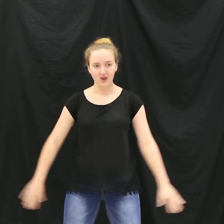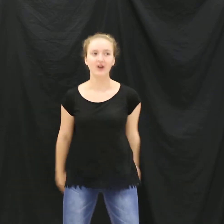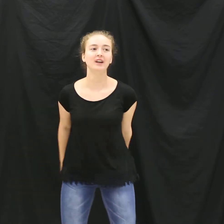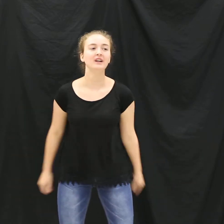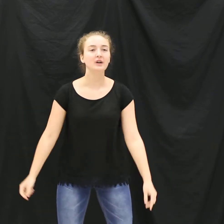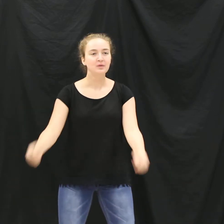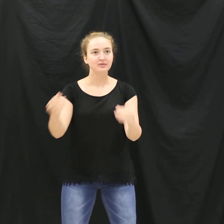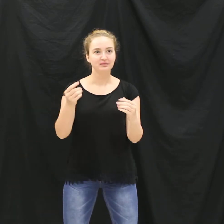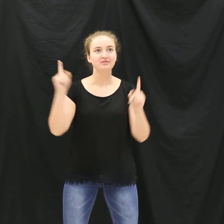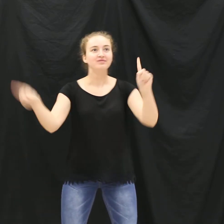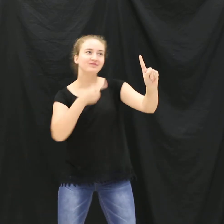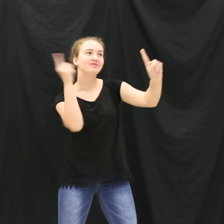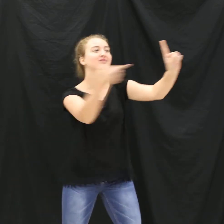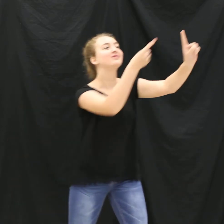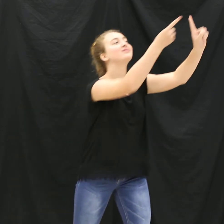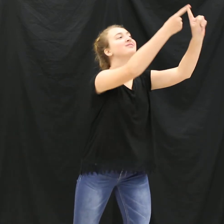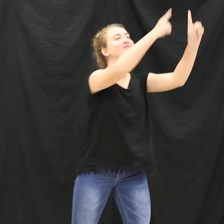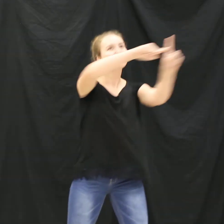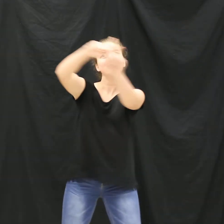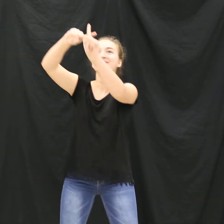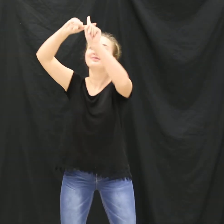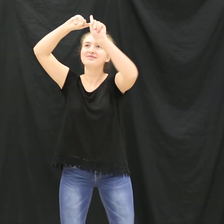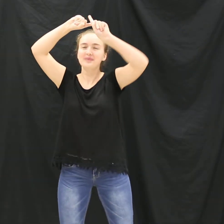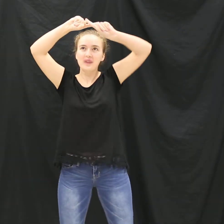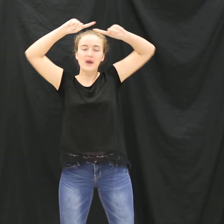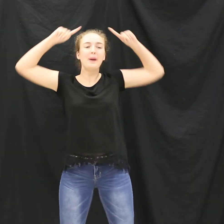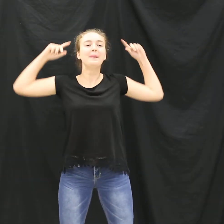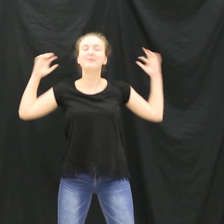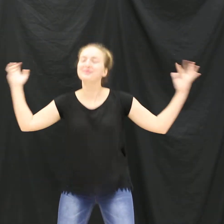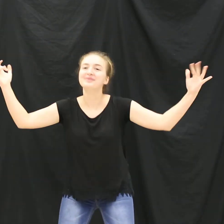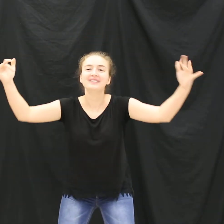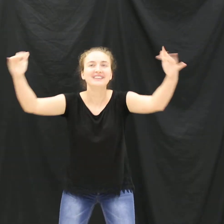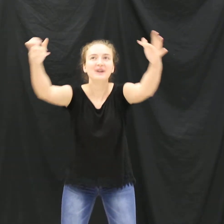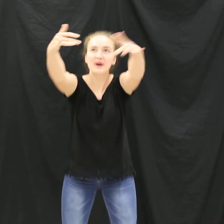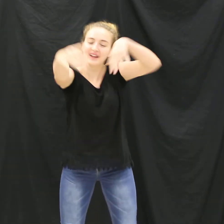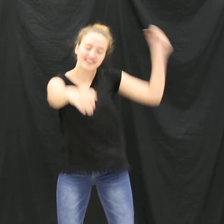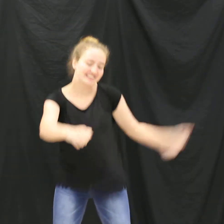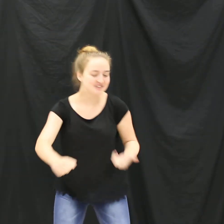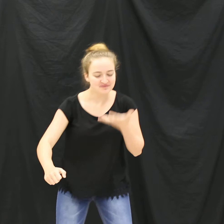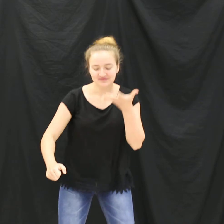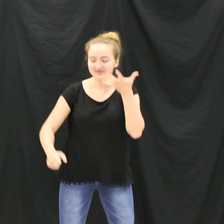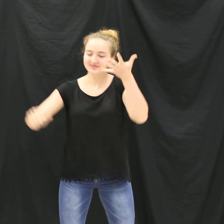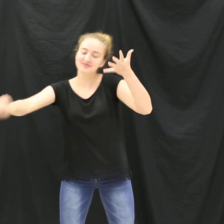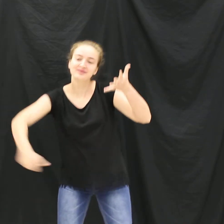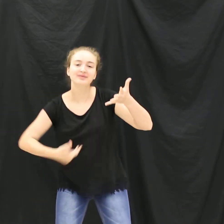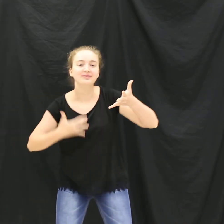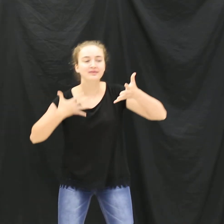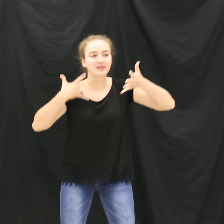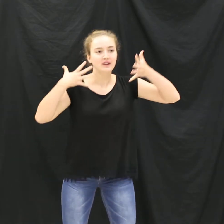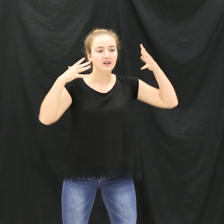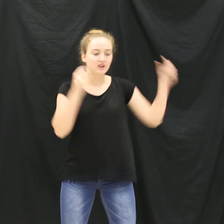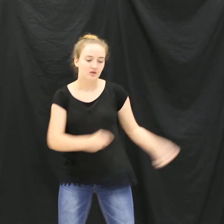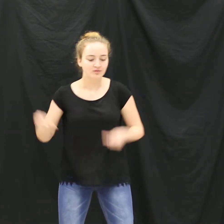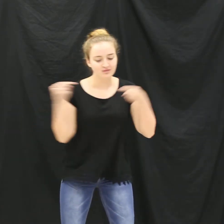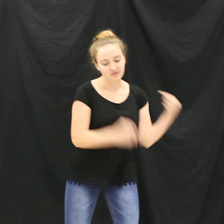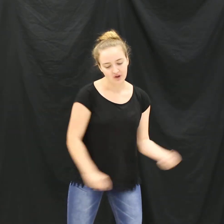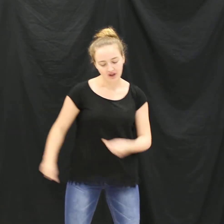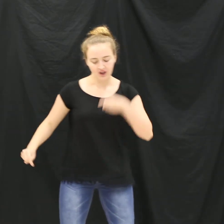own Pick up the the I'm comin' home, tell the world that I'm comin' Let the rain